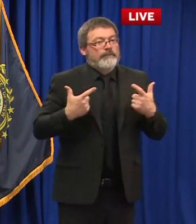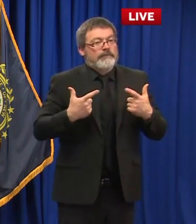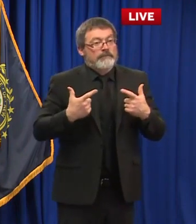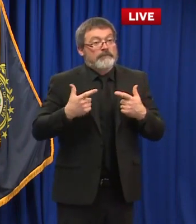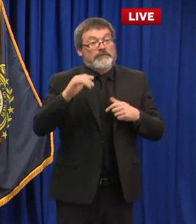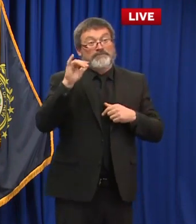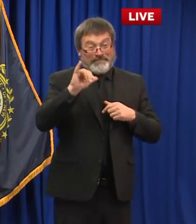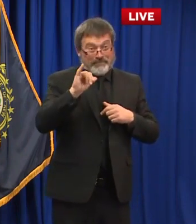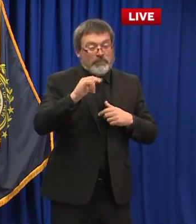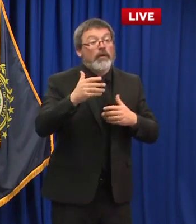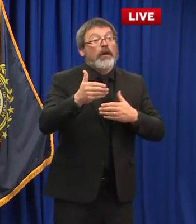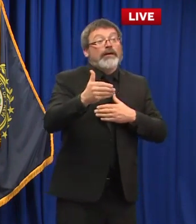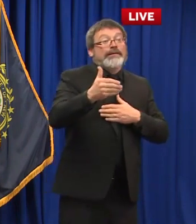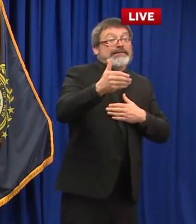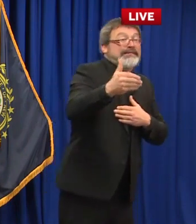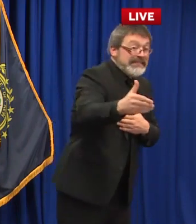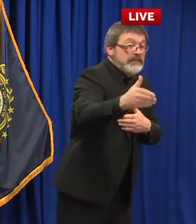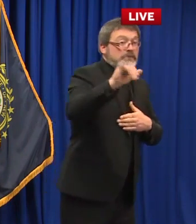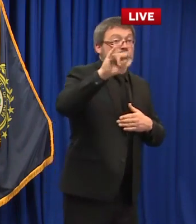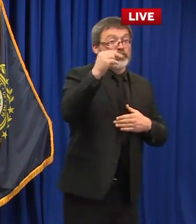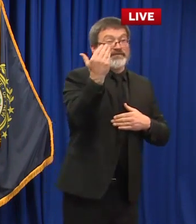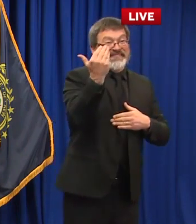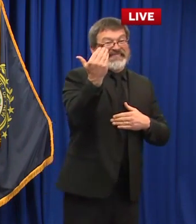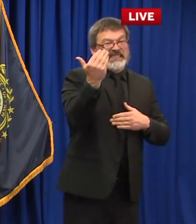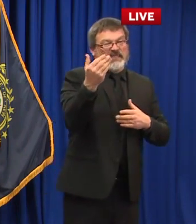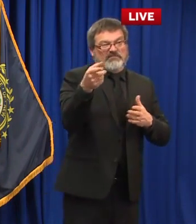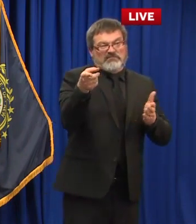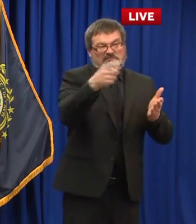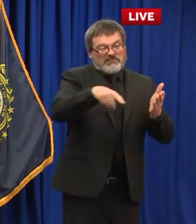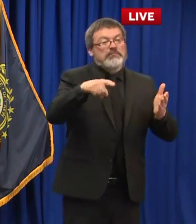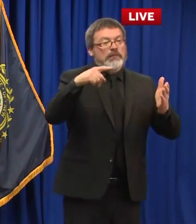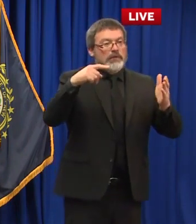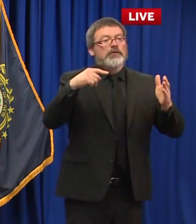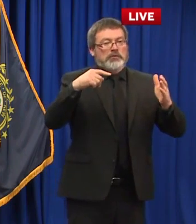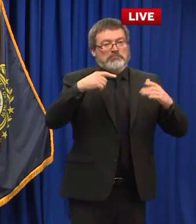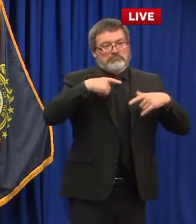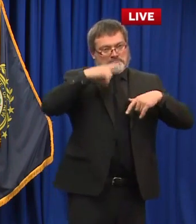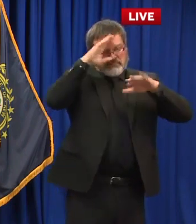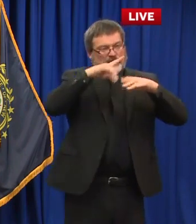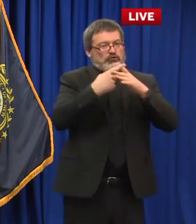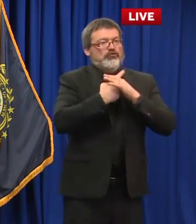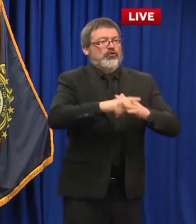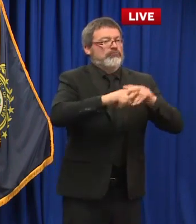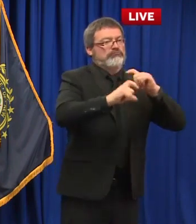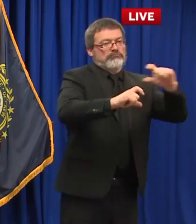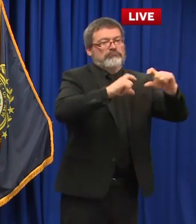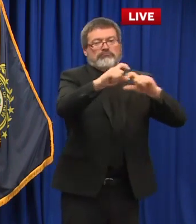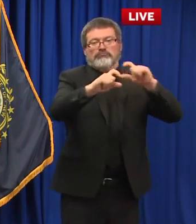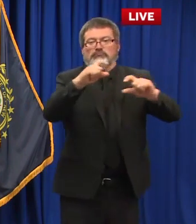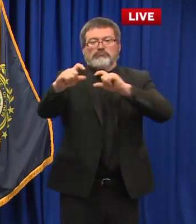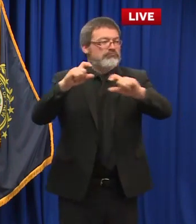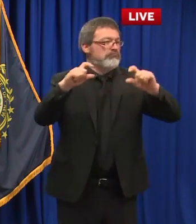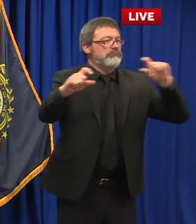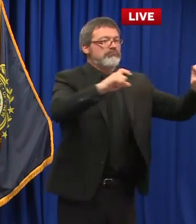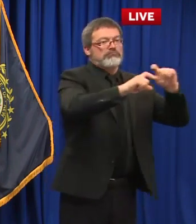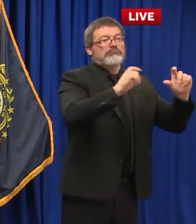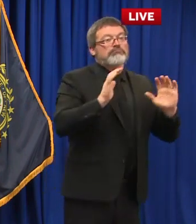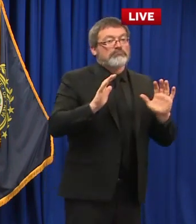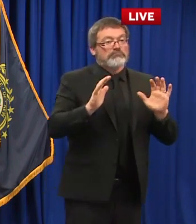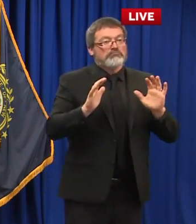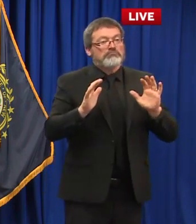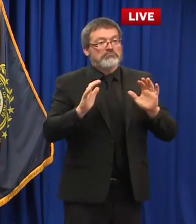thought the initial checks would be released. And we're still, you know, shooting to get on that track. Assuming the final grant submissions are in